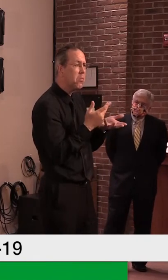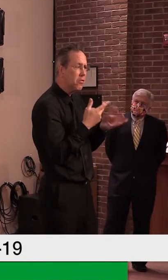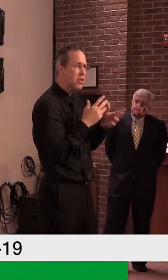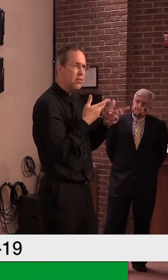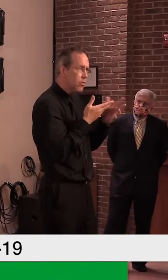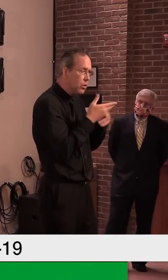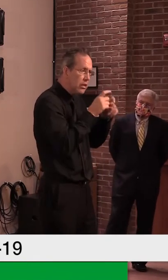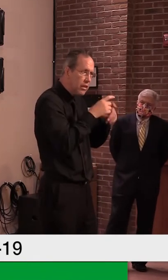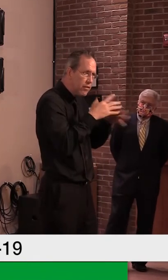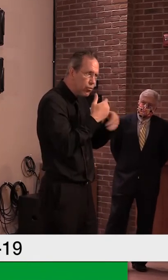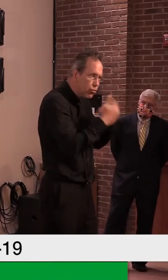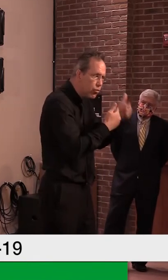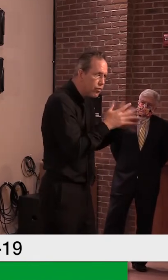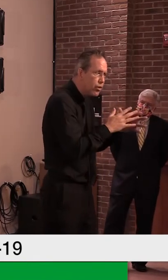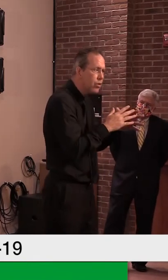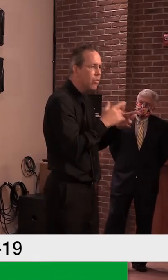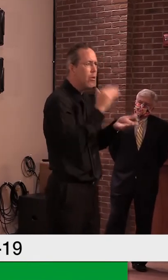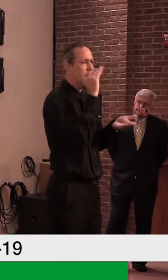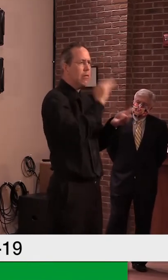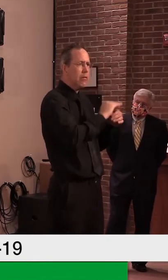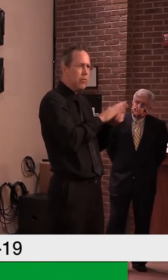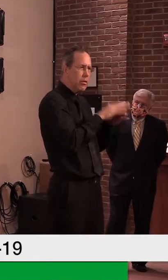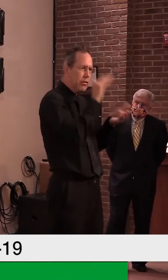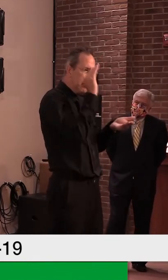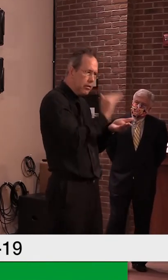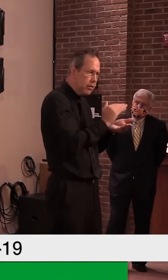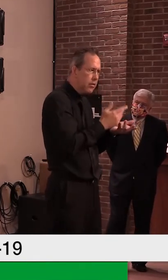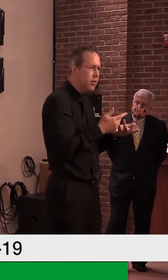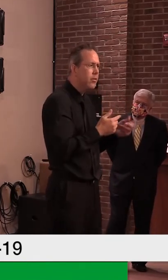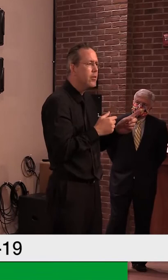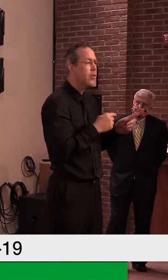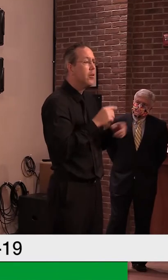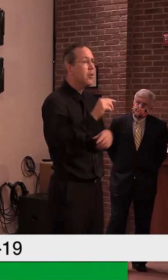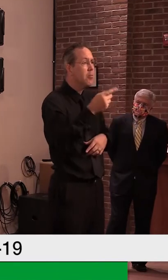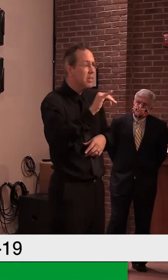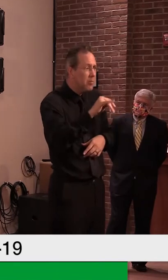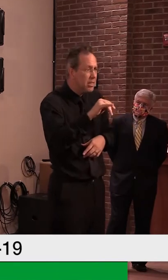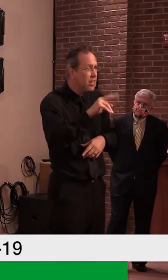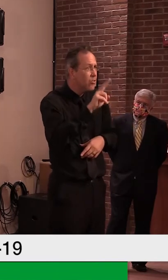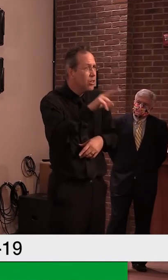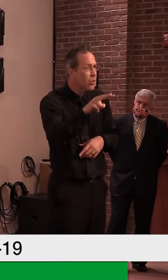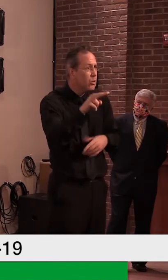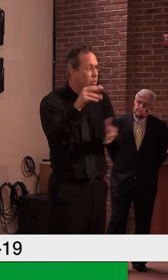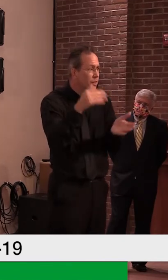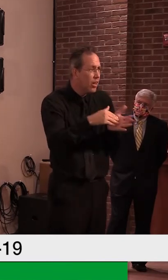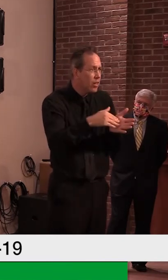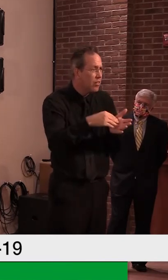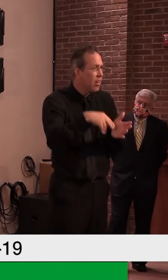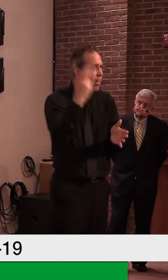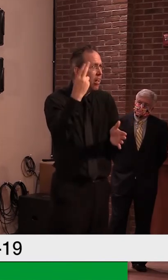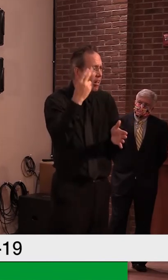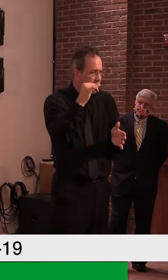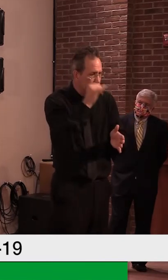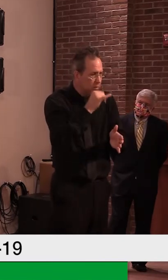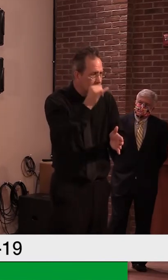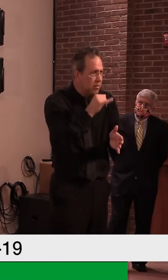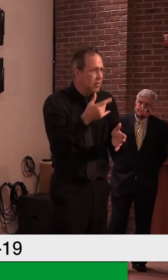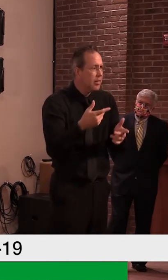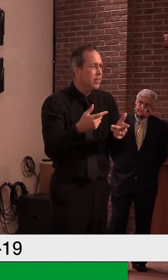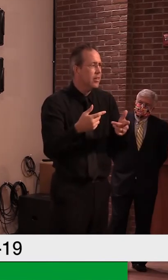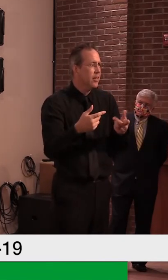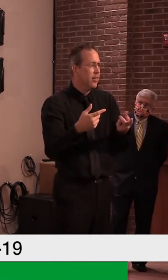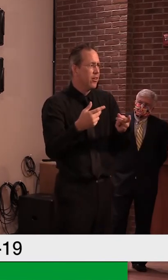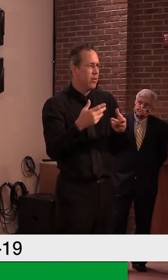means, you know, anytime you do a test, you've got a better than one in five chance that that test is going to be